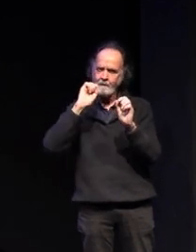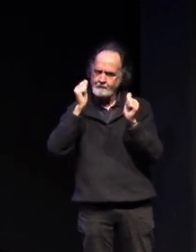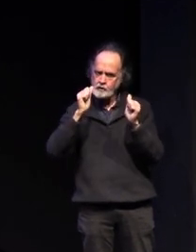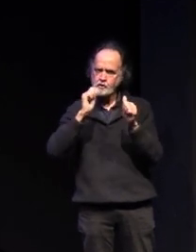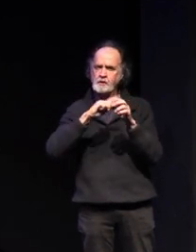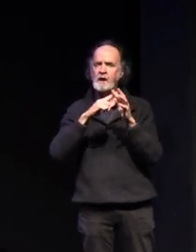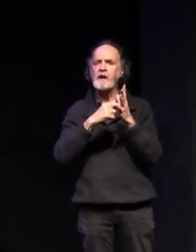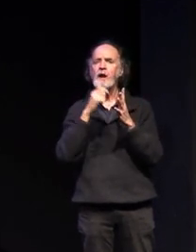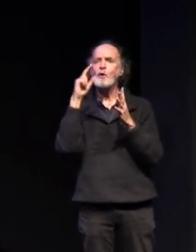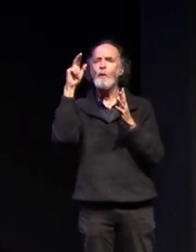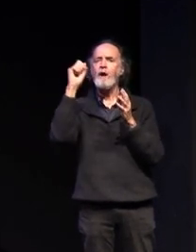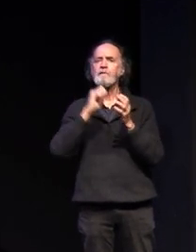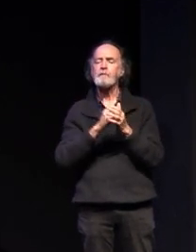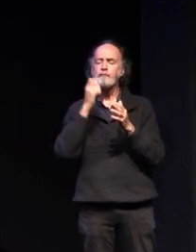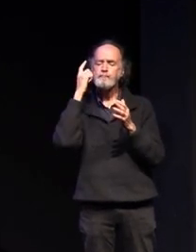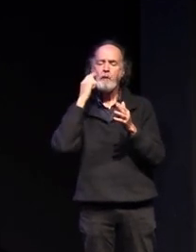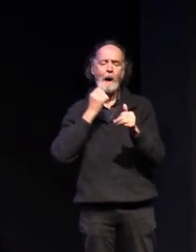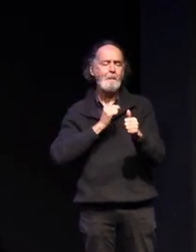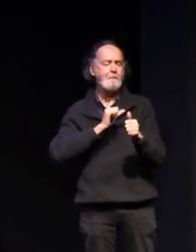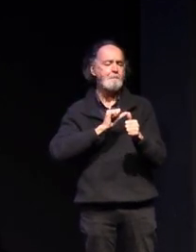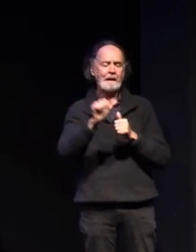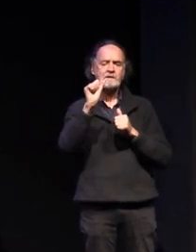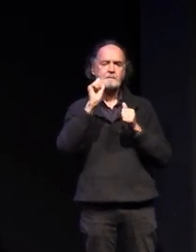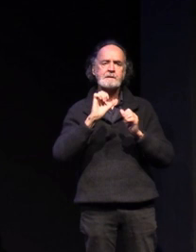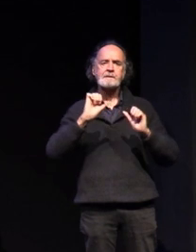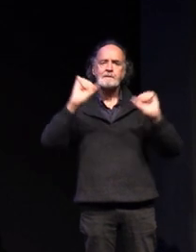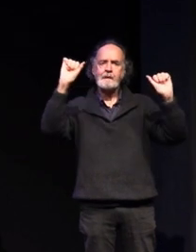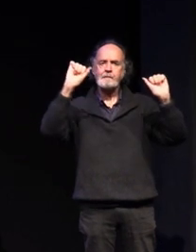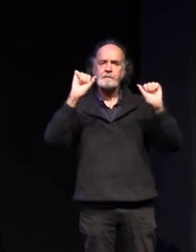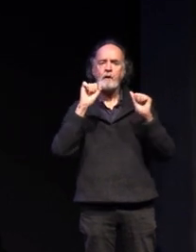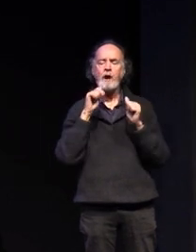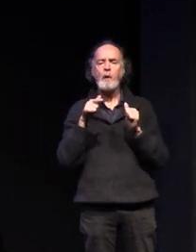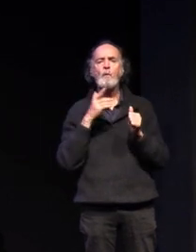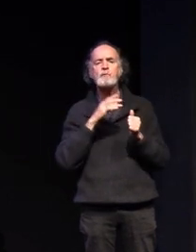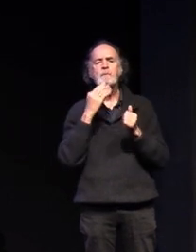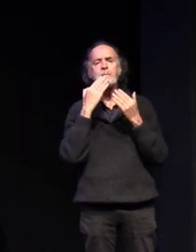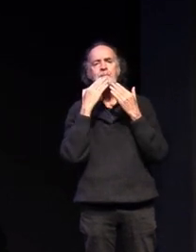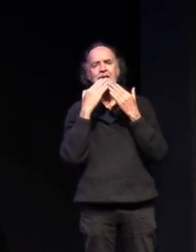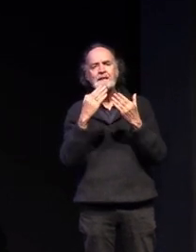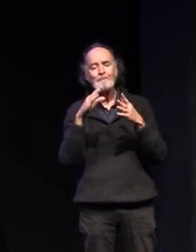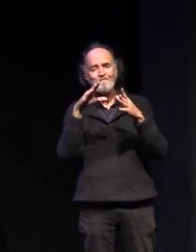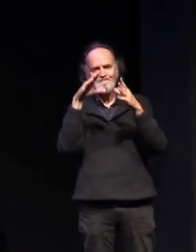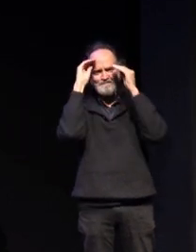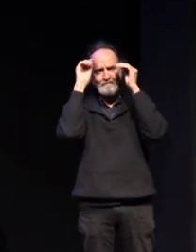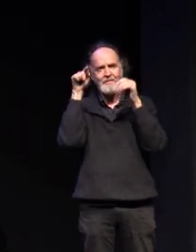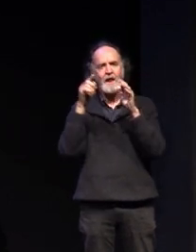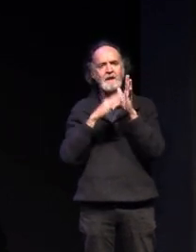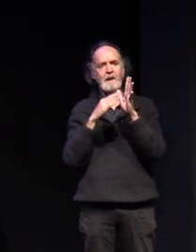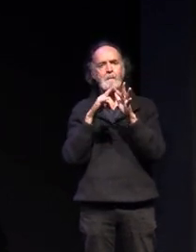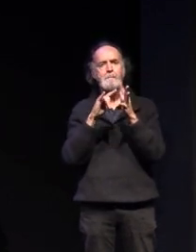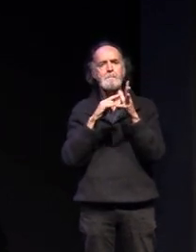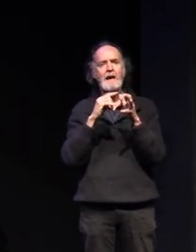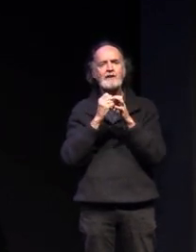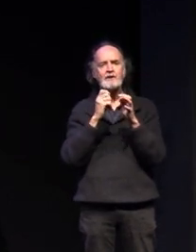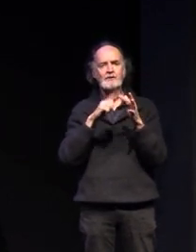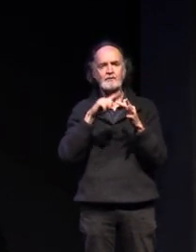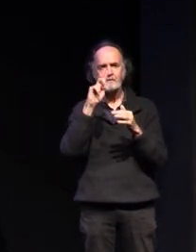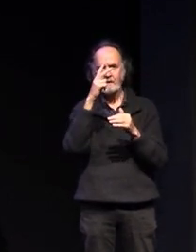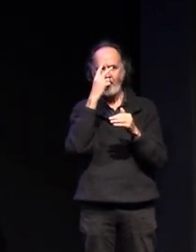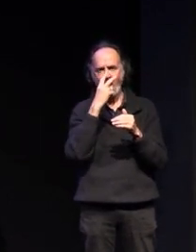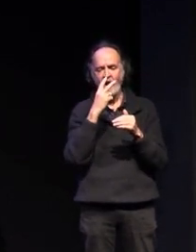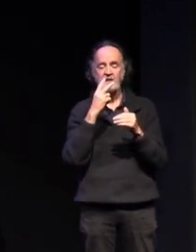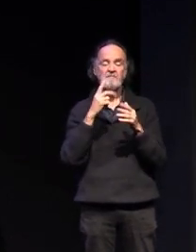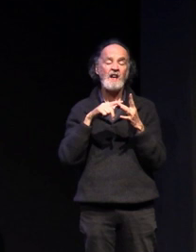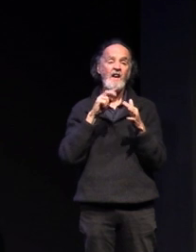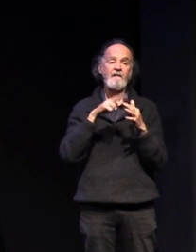ability so that's the key message i'd like you to take away this evening whichever direction you're heading in whether it's to work whether